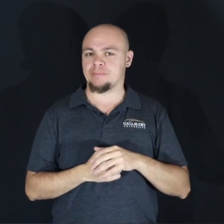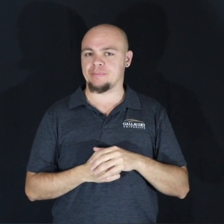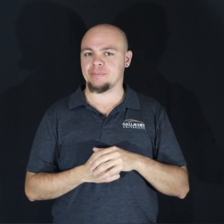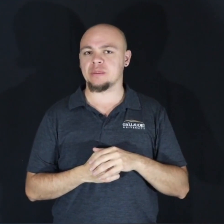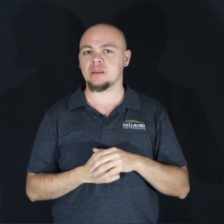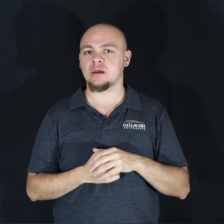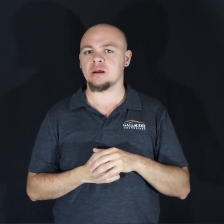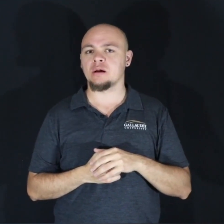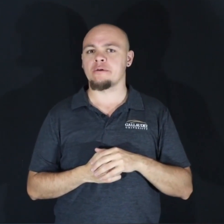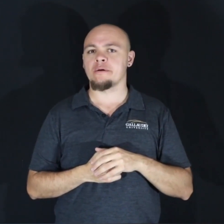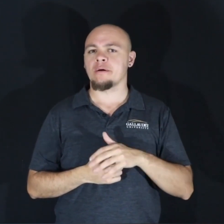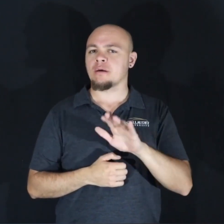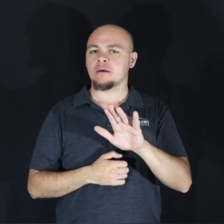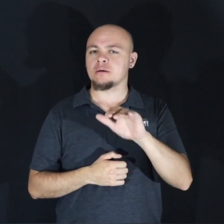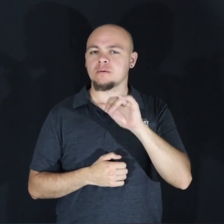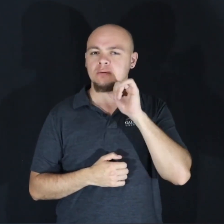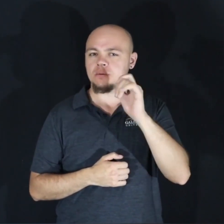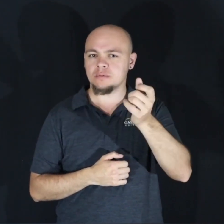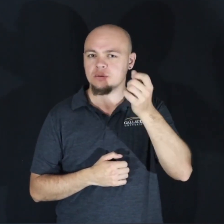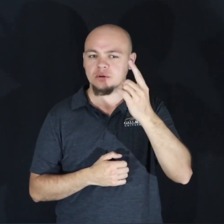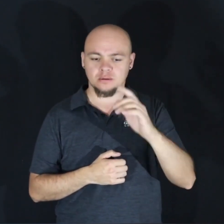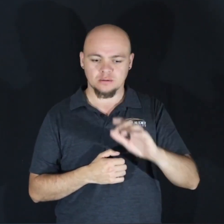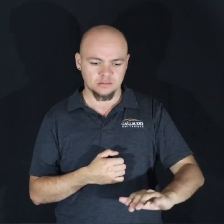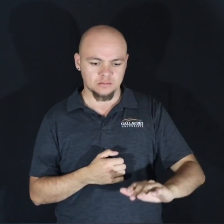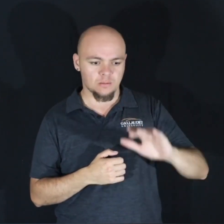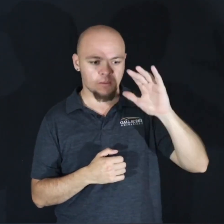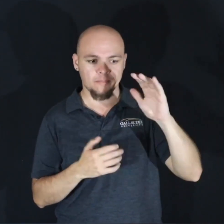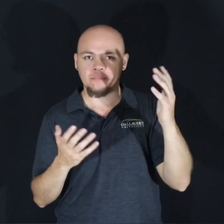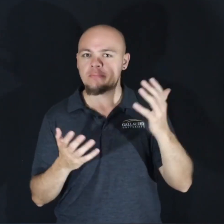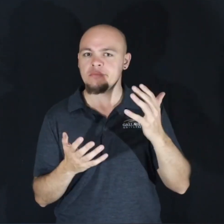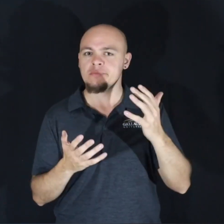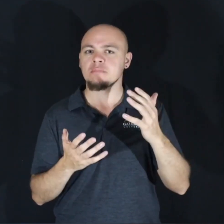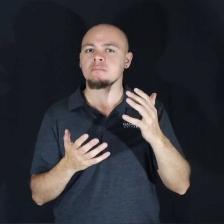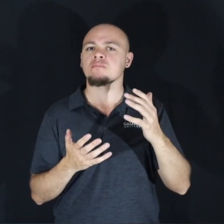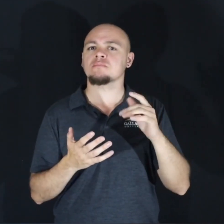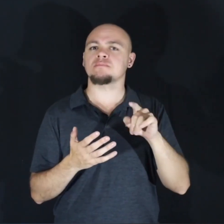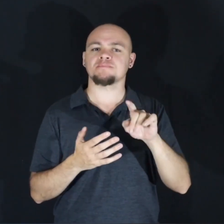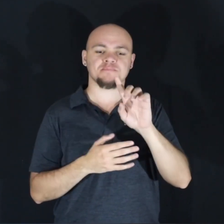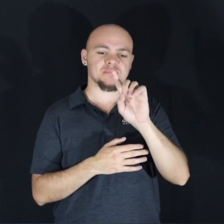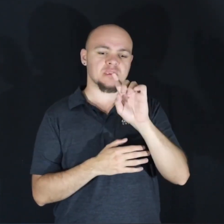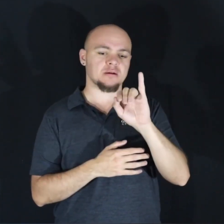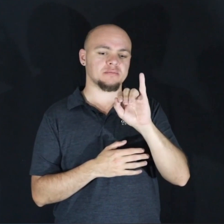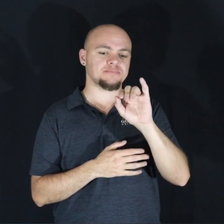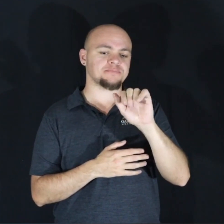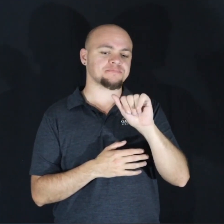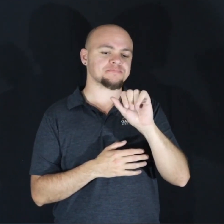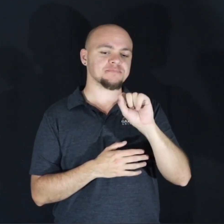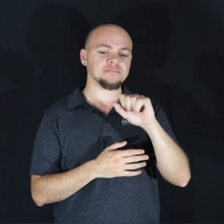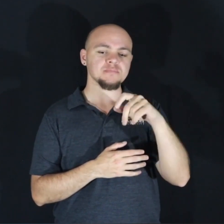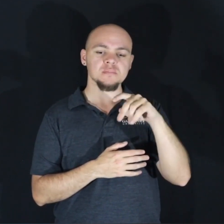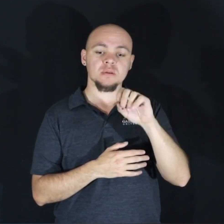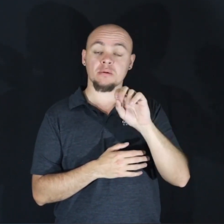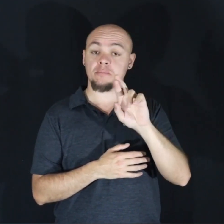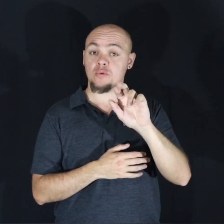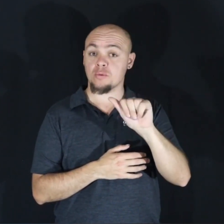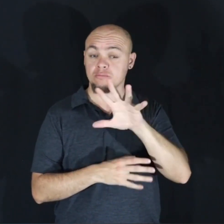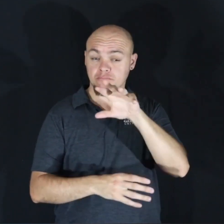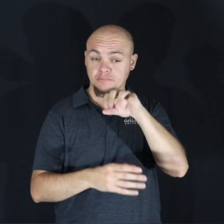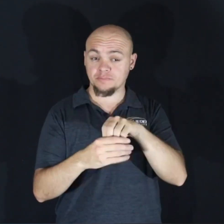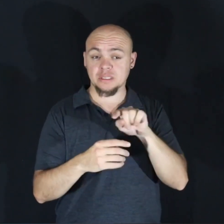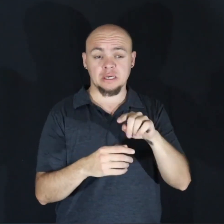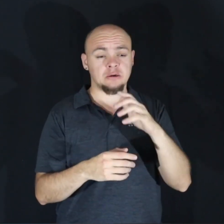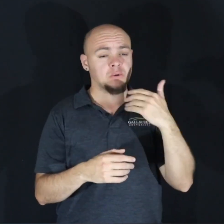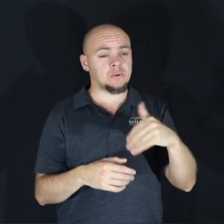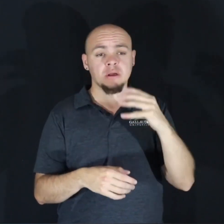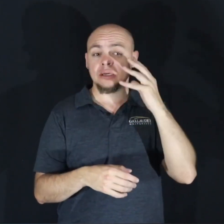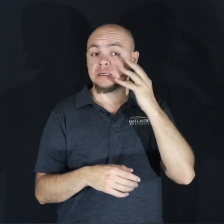And what we don't understand when we're growing up is that being part of a diaspora is one of the most enriching and